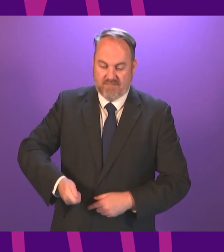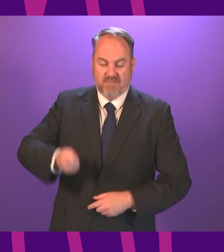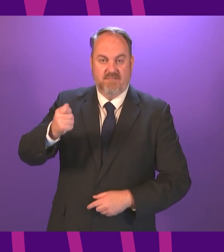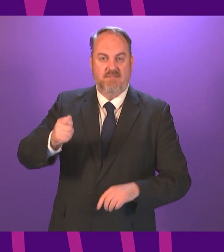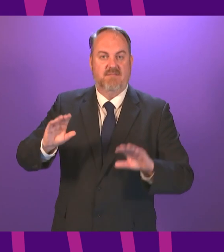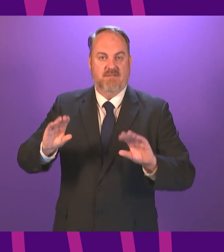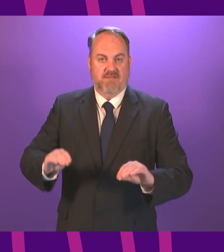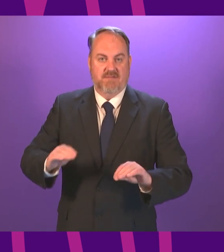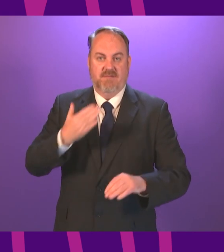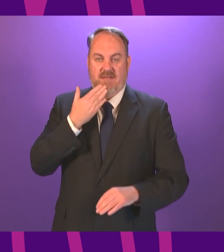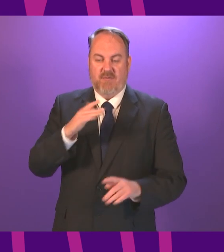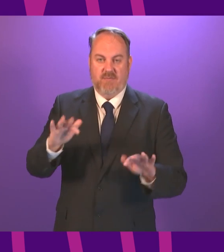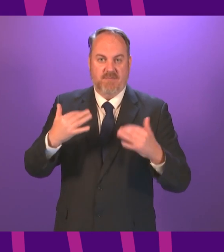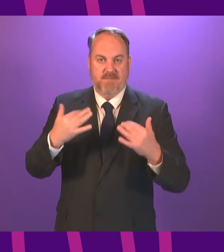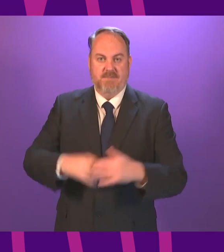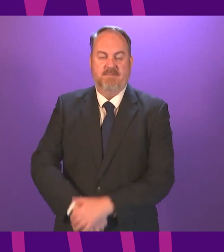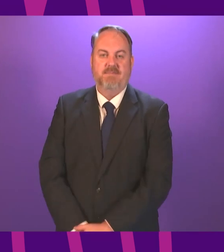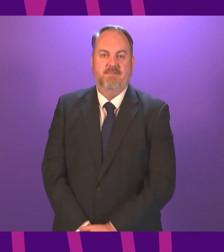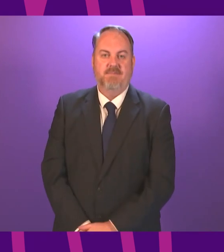thank you very much for you thank you very thank you very much for